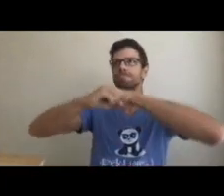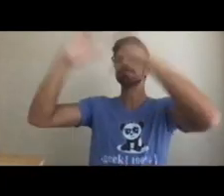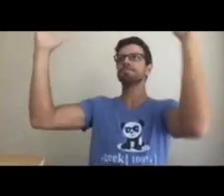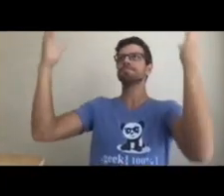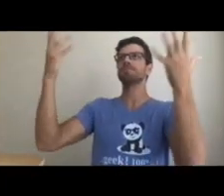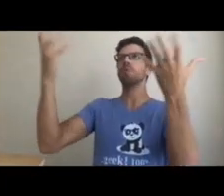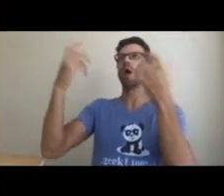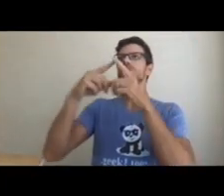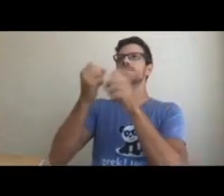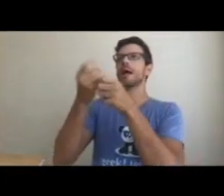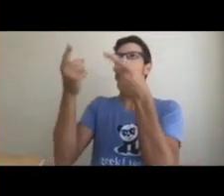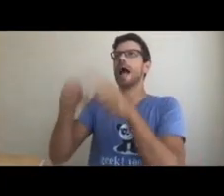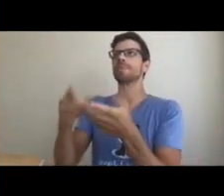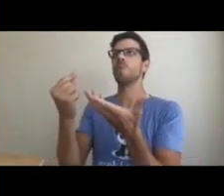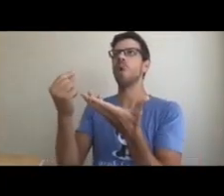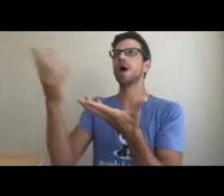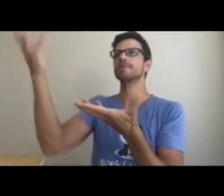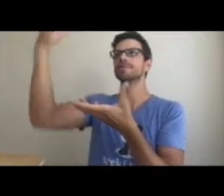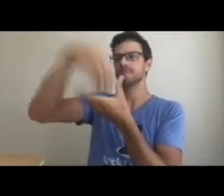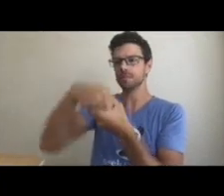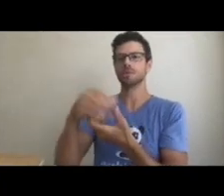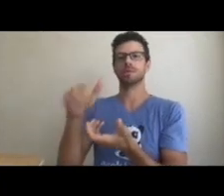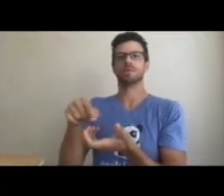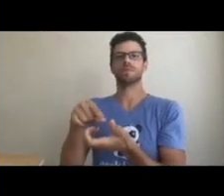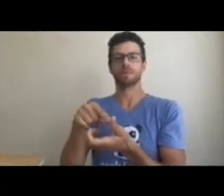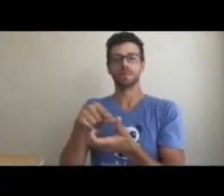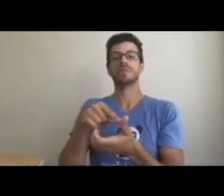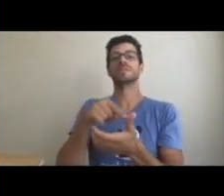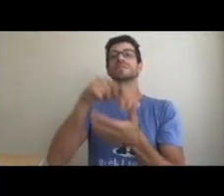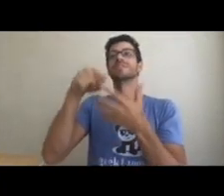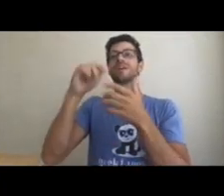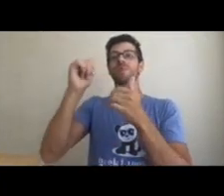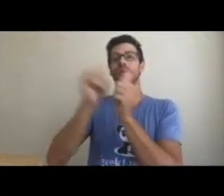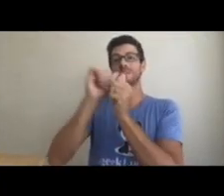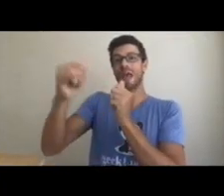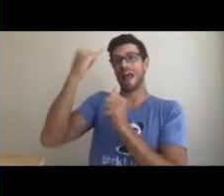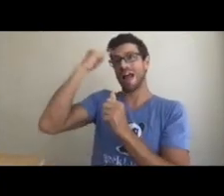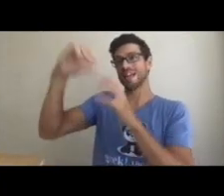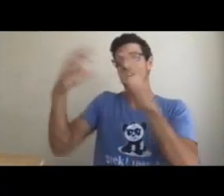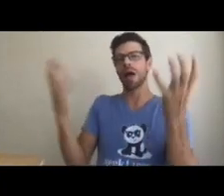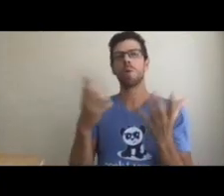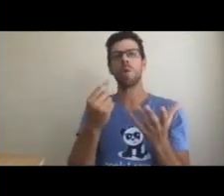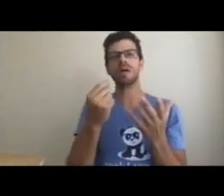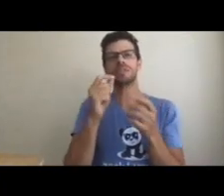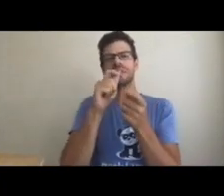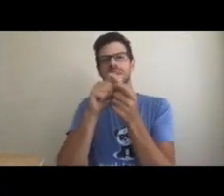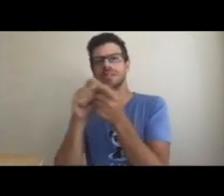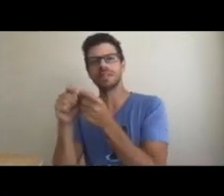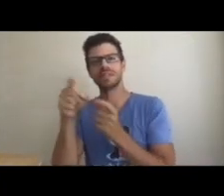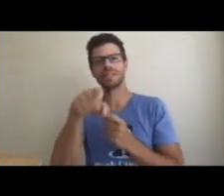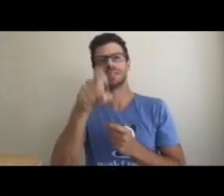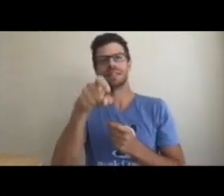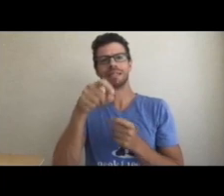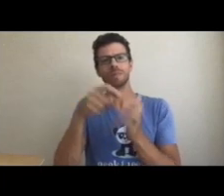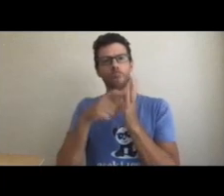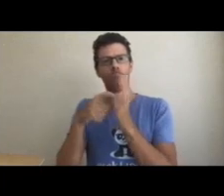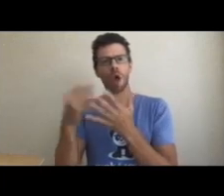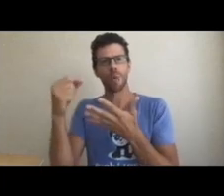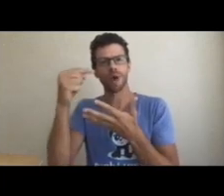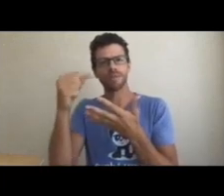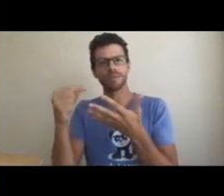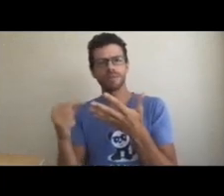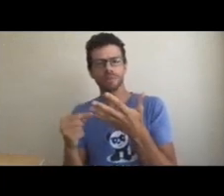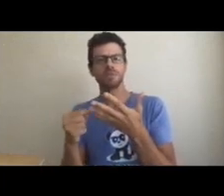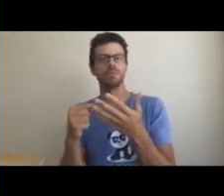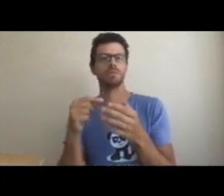First, ideas will be envisioned of something you want to make happen. Then from that idea, the detailed